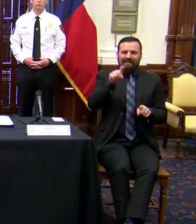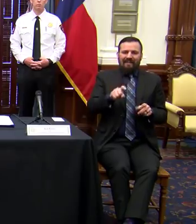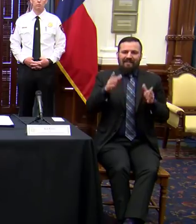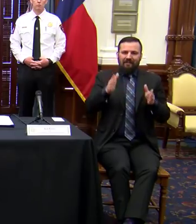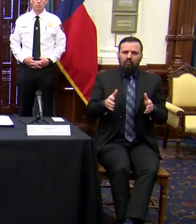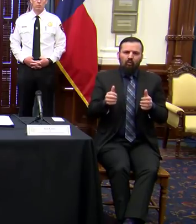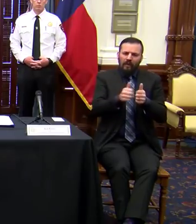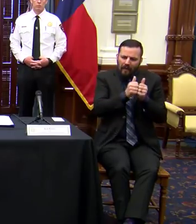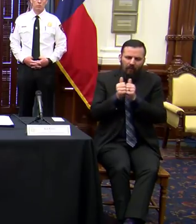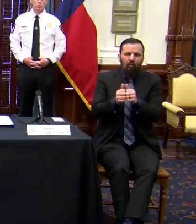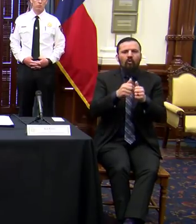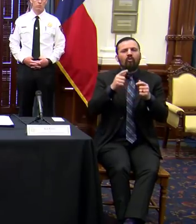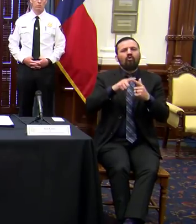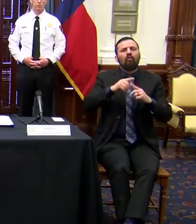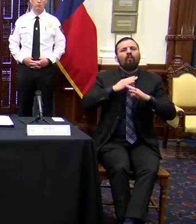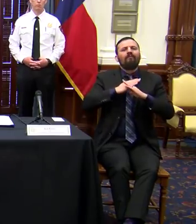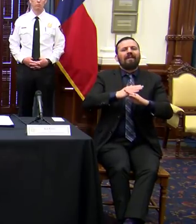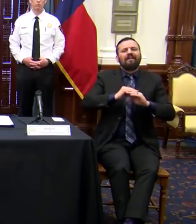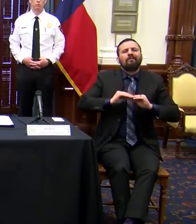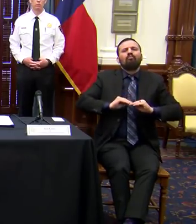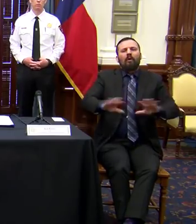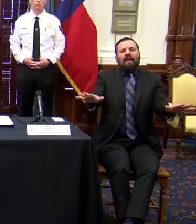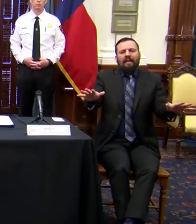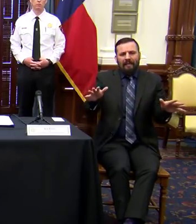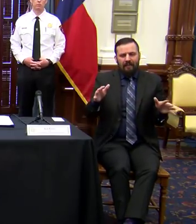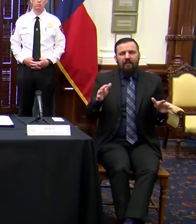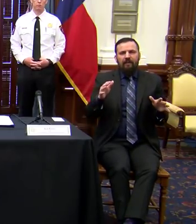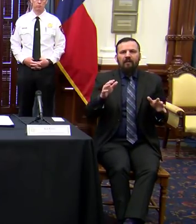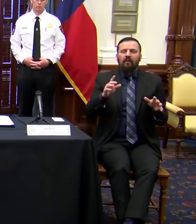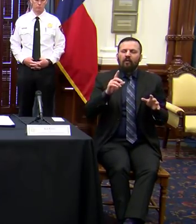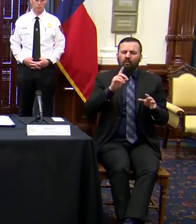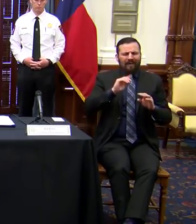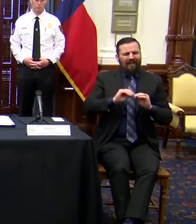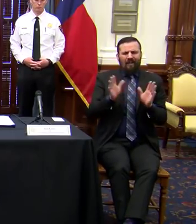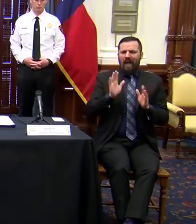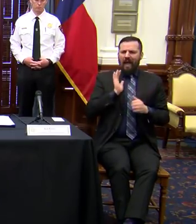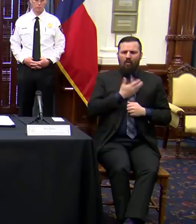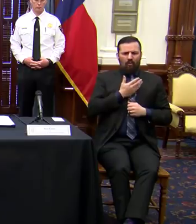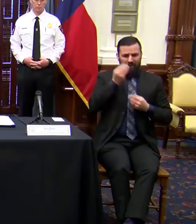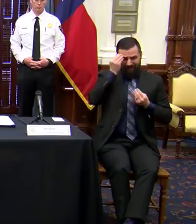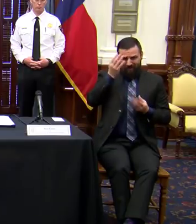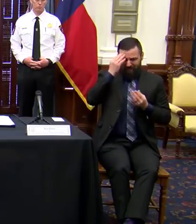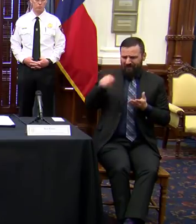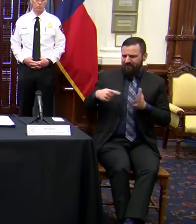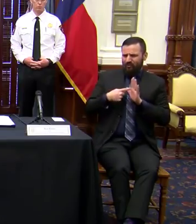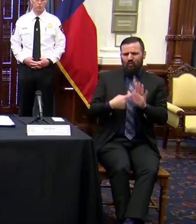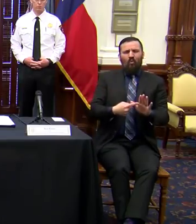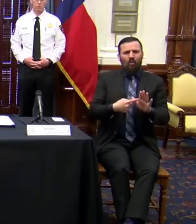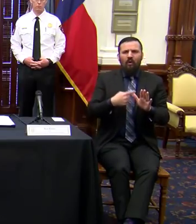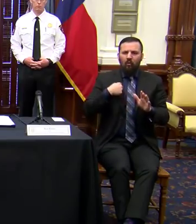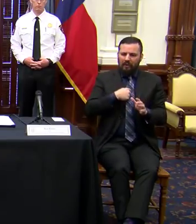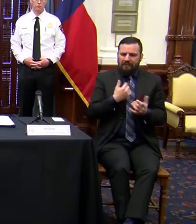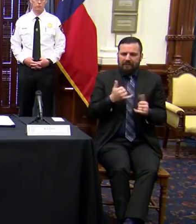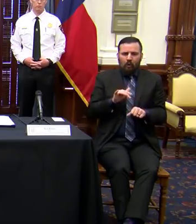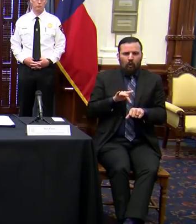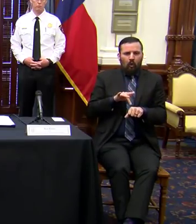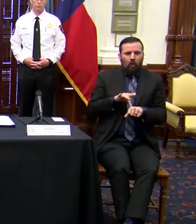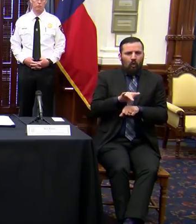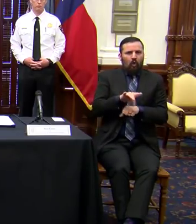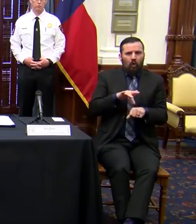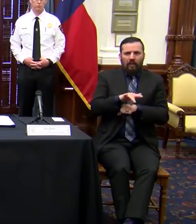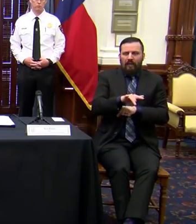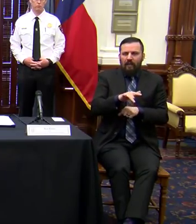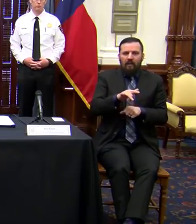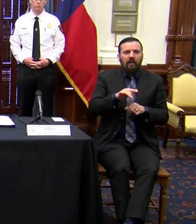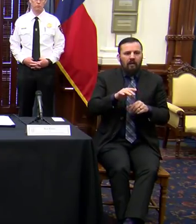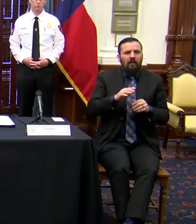prevent the spread of COVID-19. It is very clear, based on the data that we have, that we are in the early stages of community